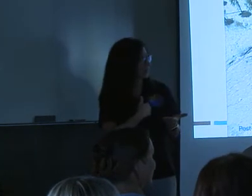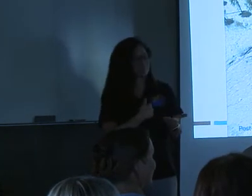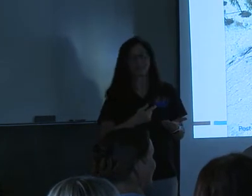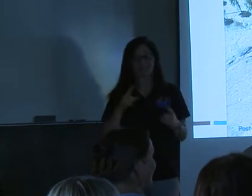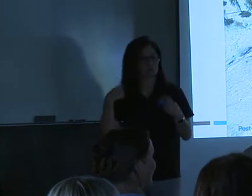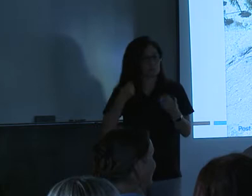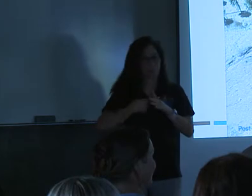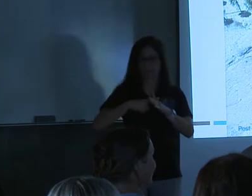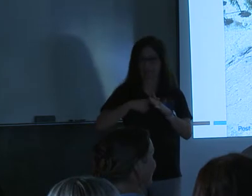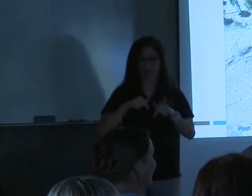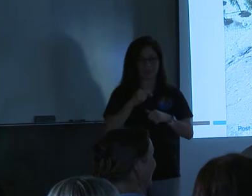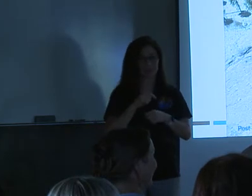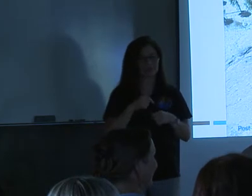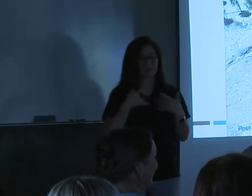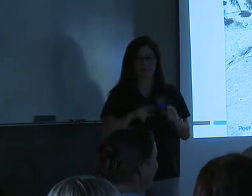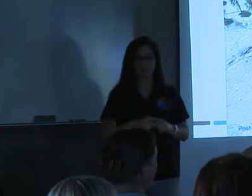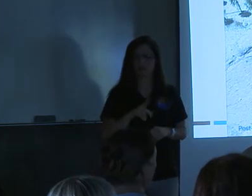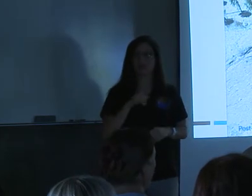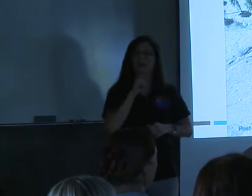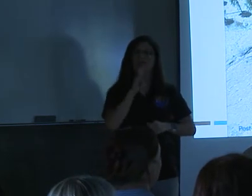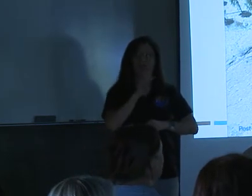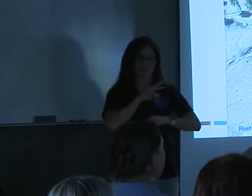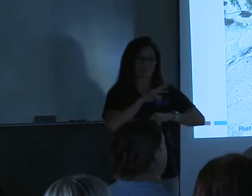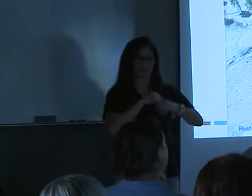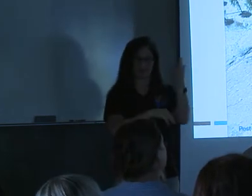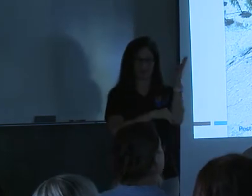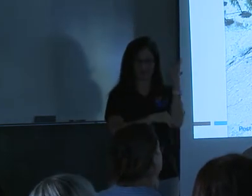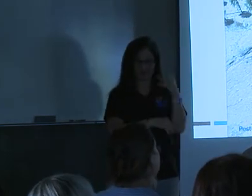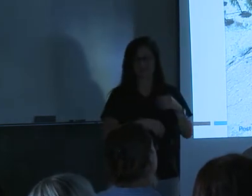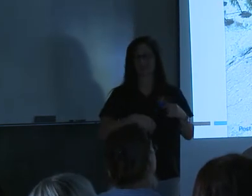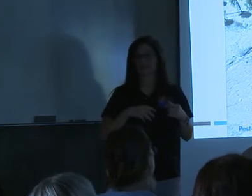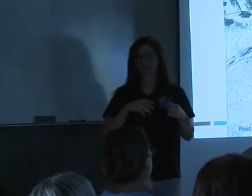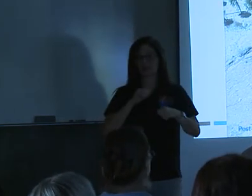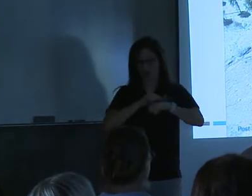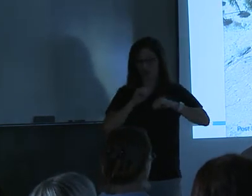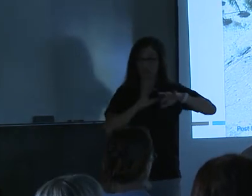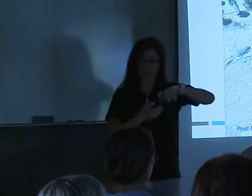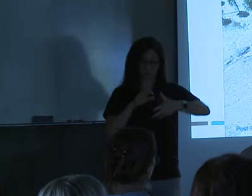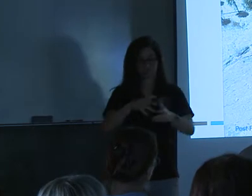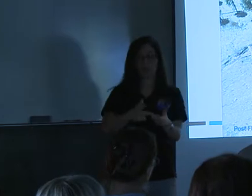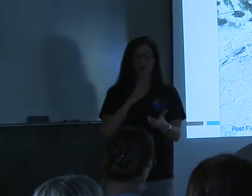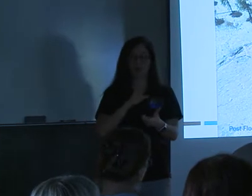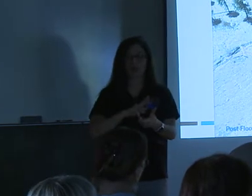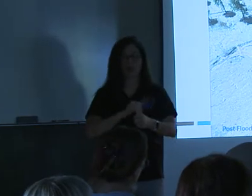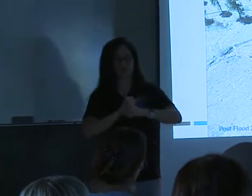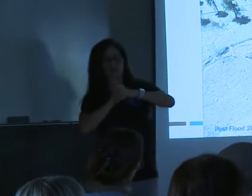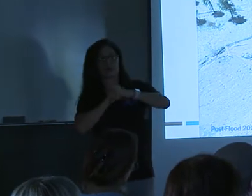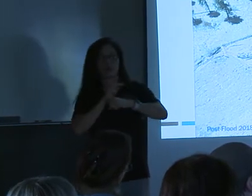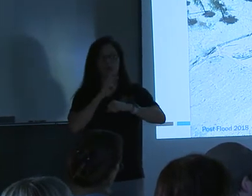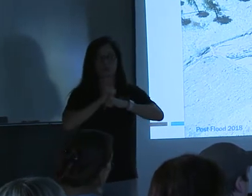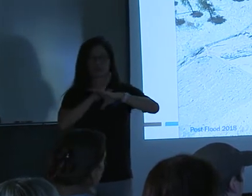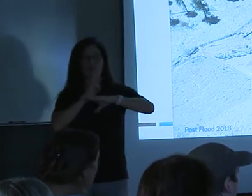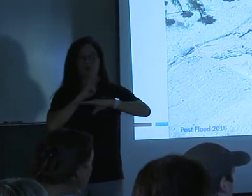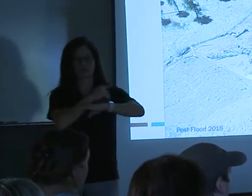Okay. The debris that's part of the runoff bulks the water up. Does it go